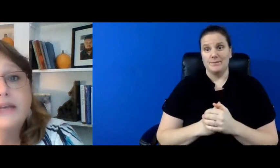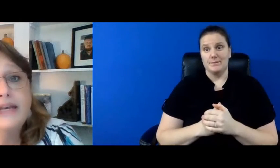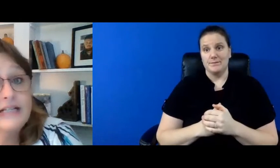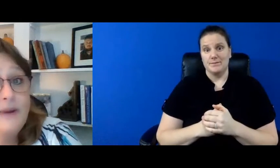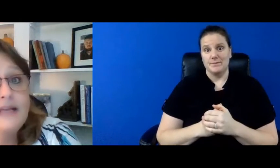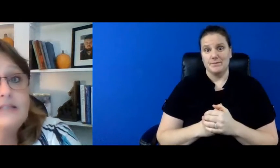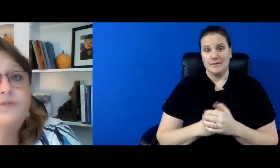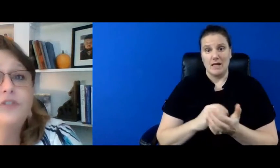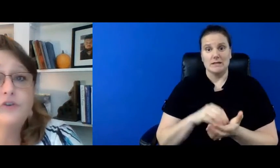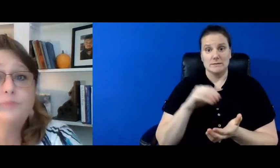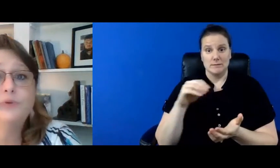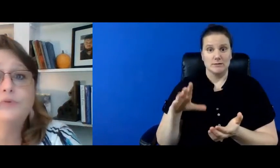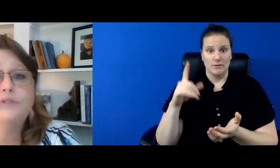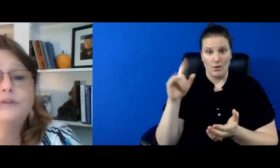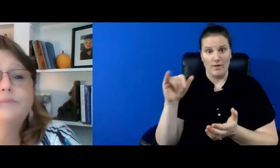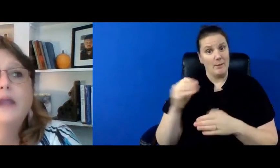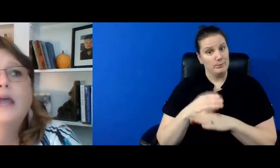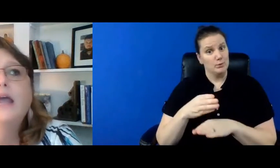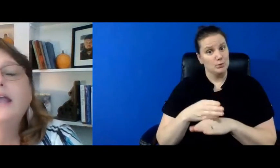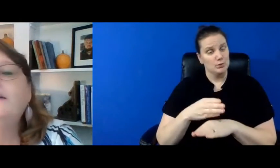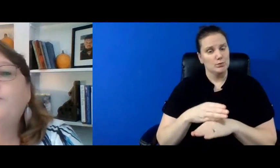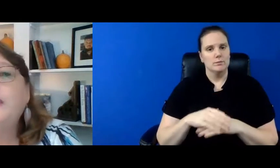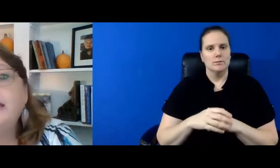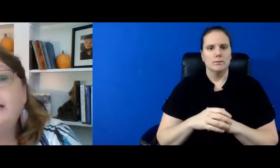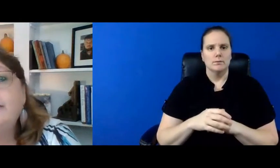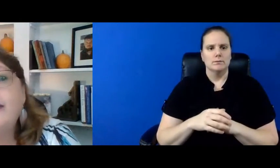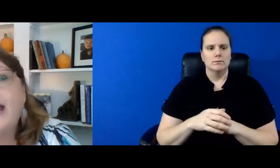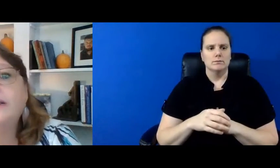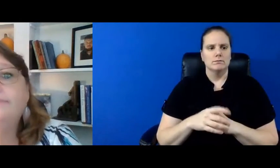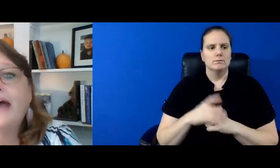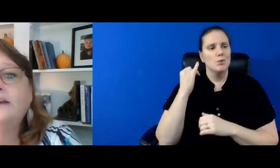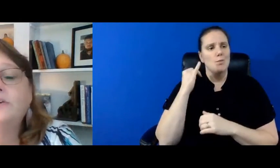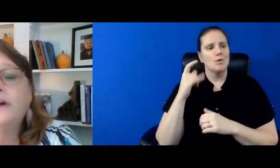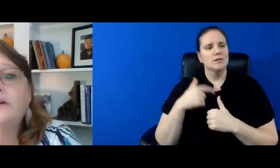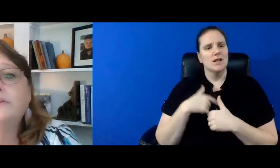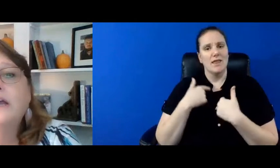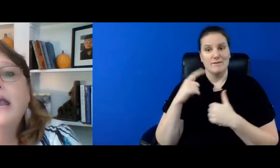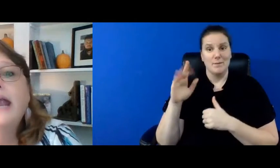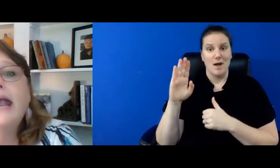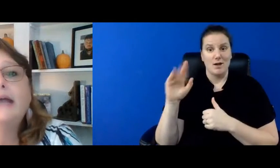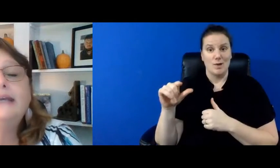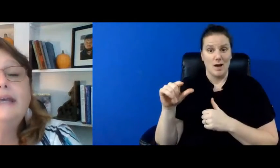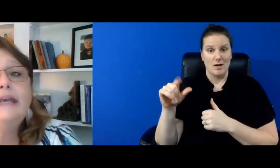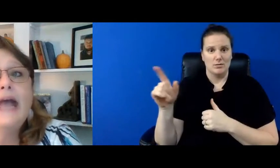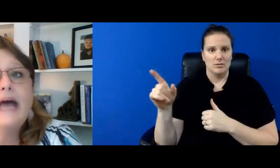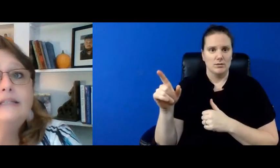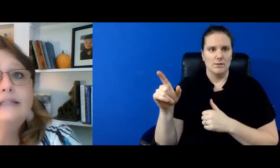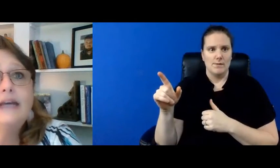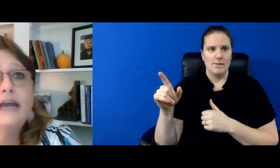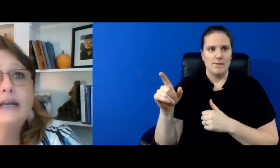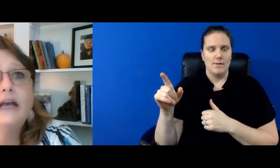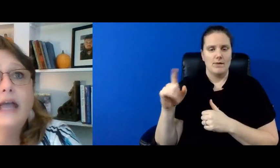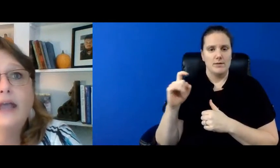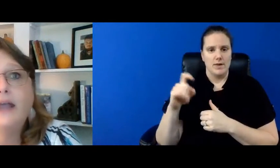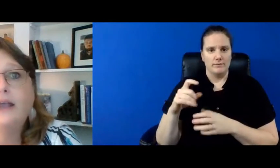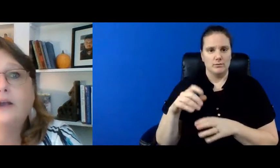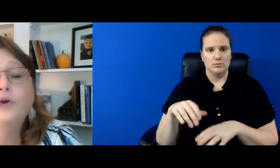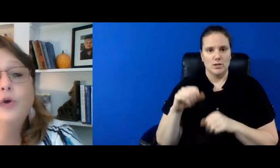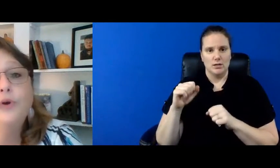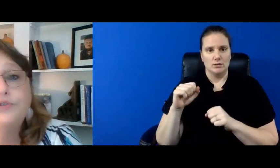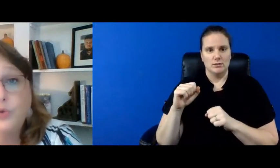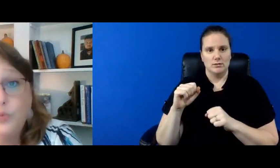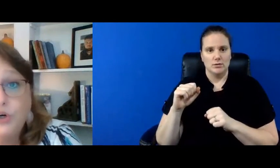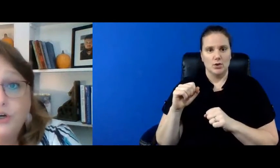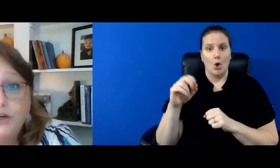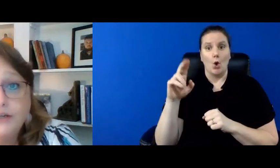expense for those boots if he lived out in battleground and he had to take a